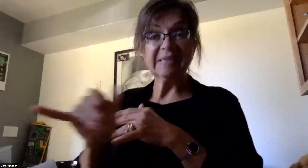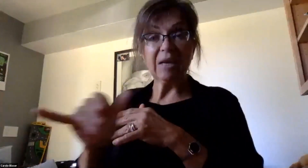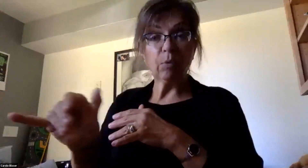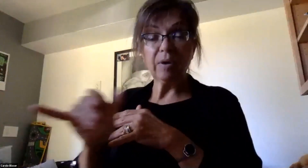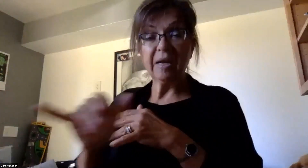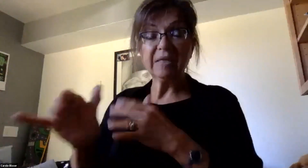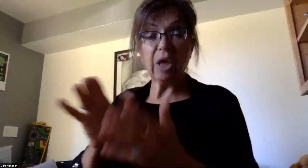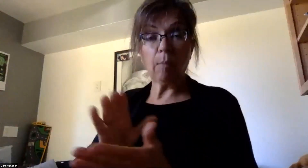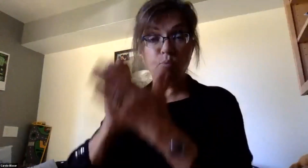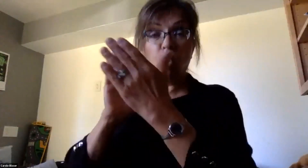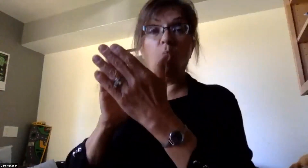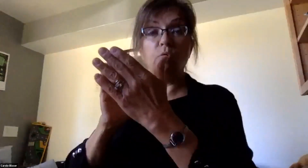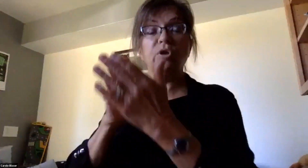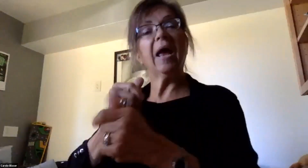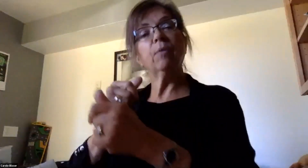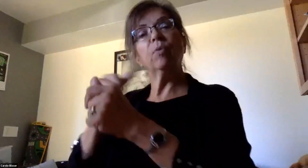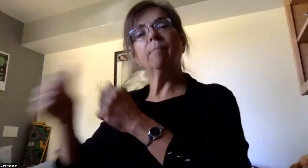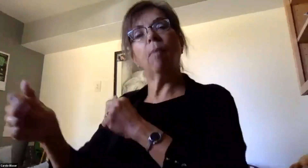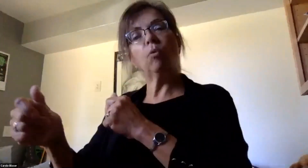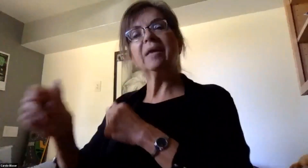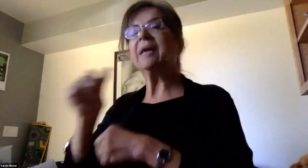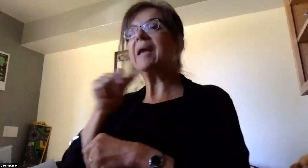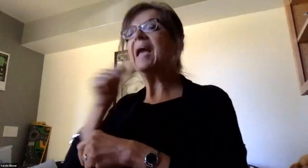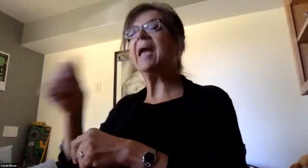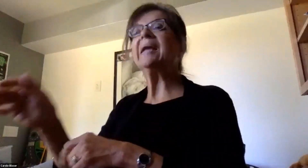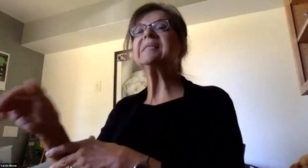also remotely through an asynchronous approach.